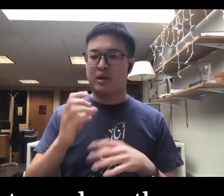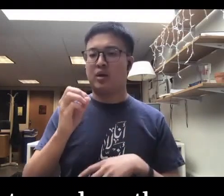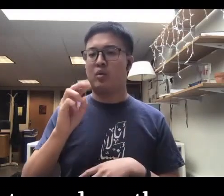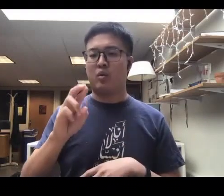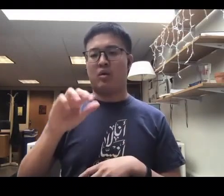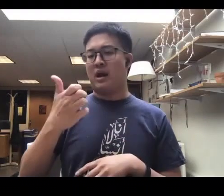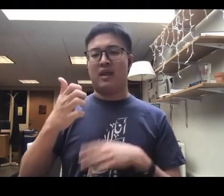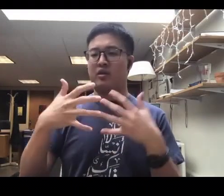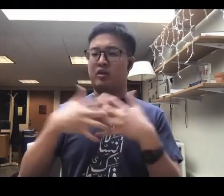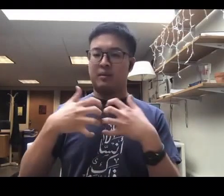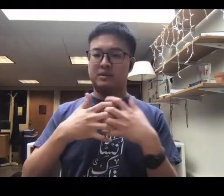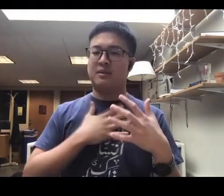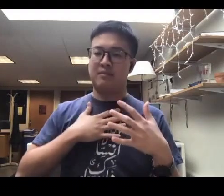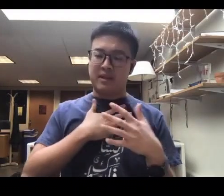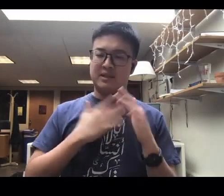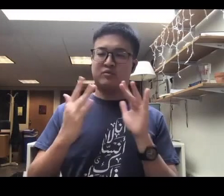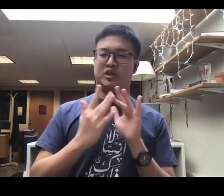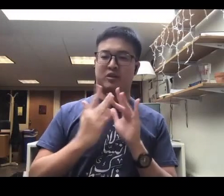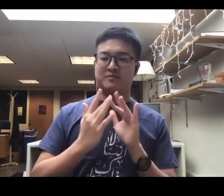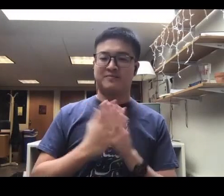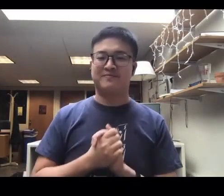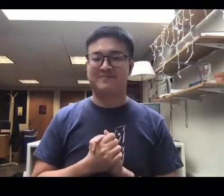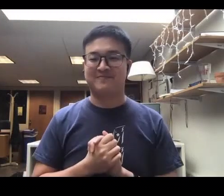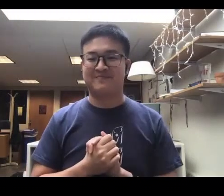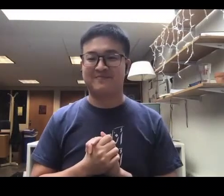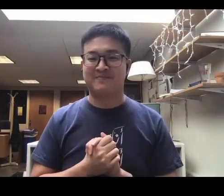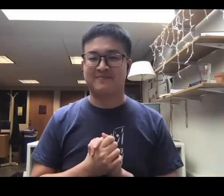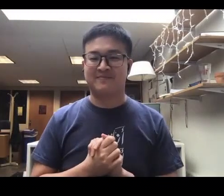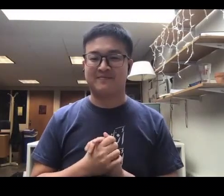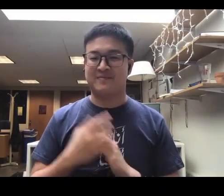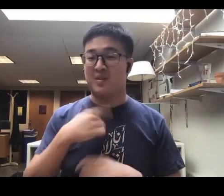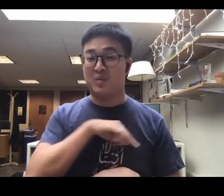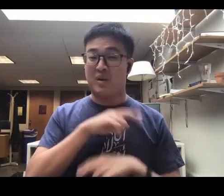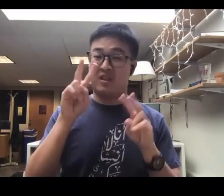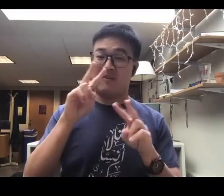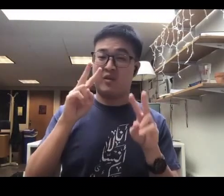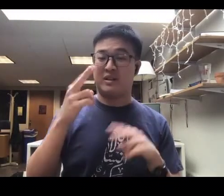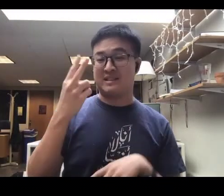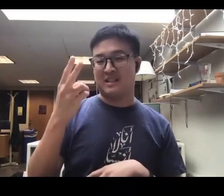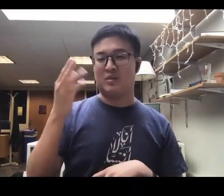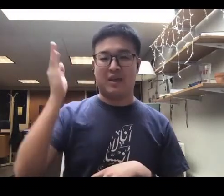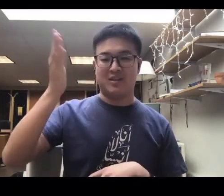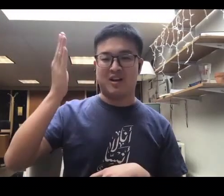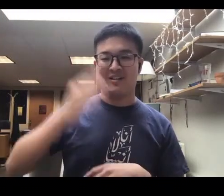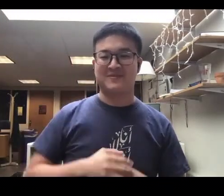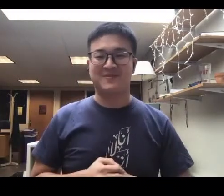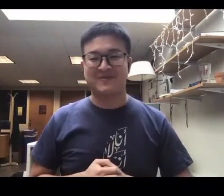accommodations, please reach out to me. Thank We look forward to seeing you at the talk. talk. at talk. You were